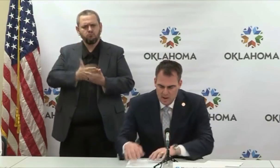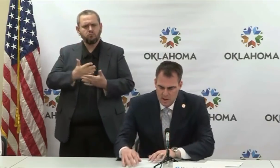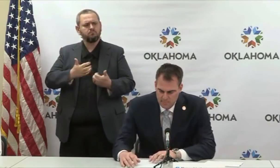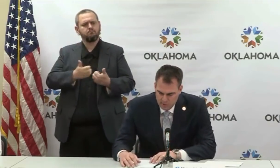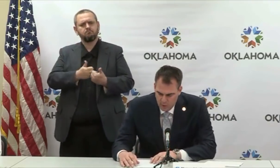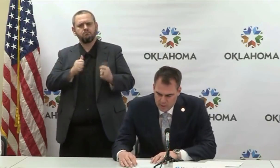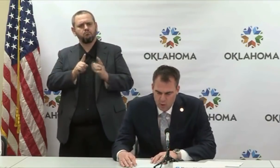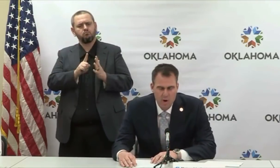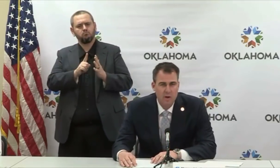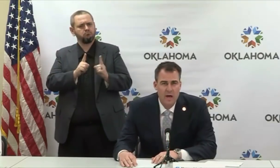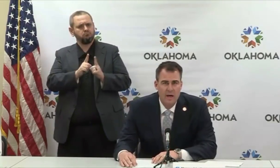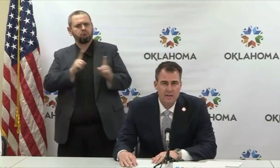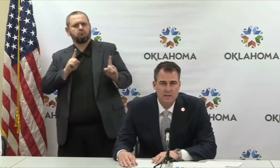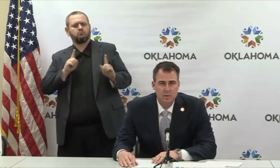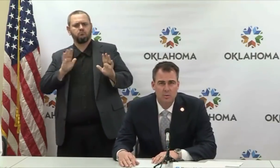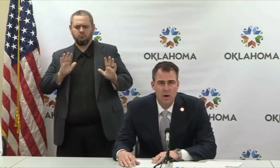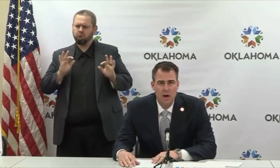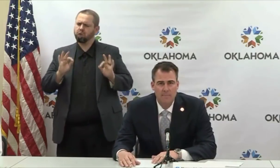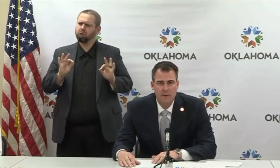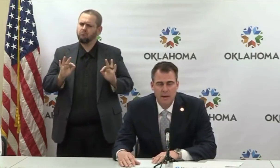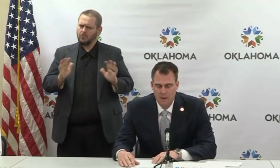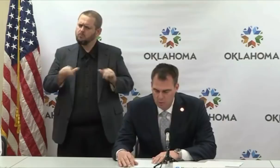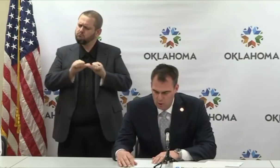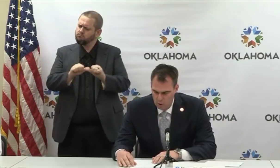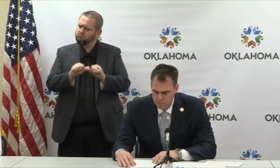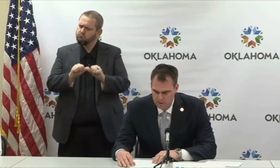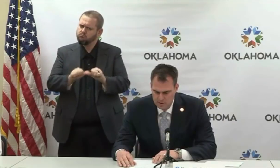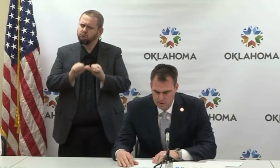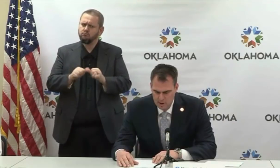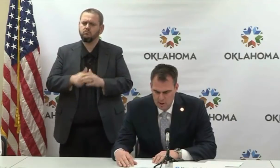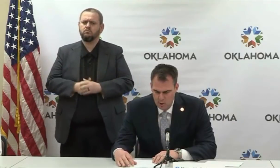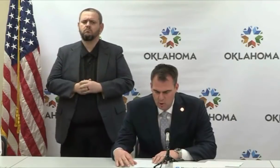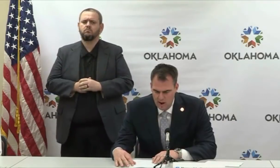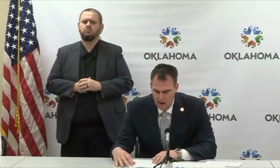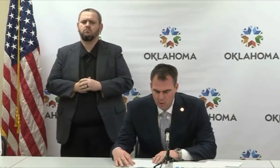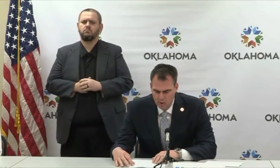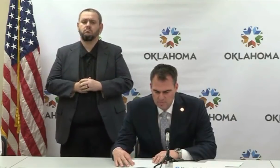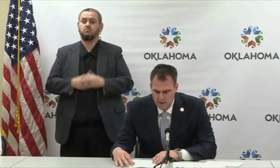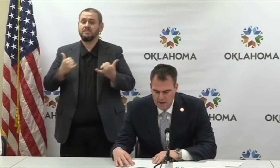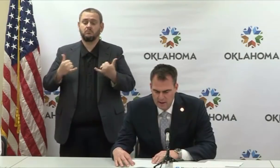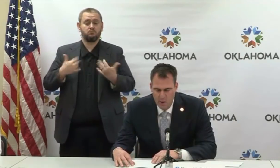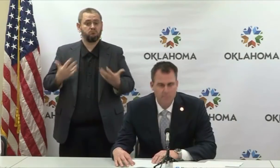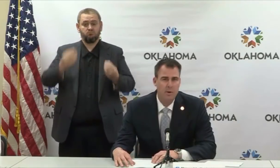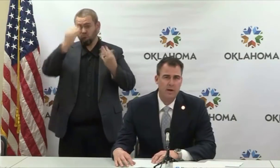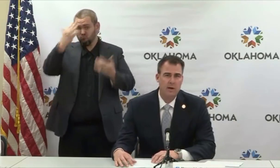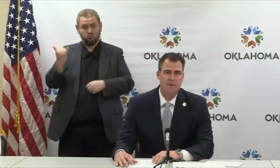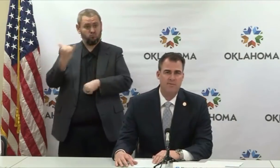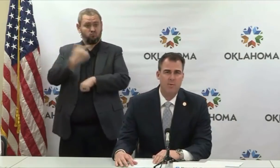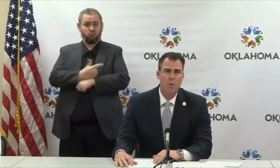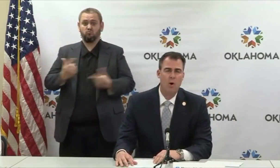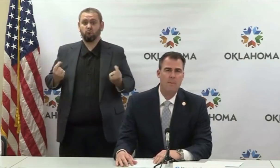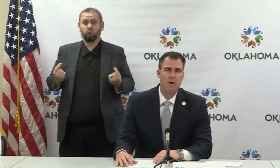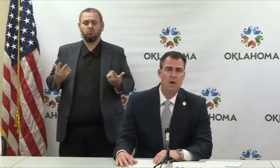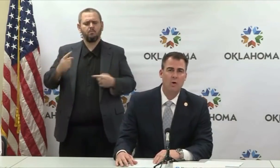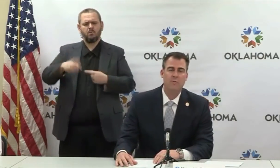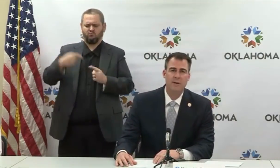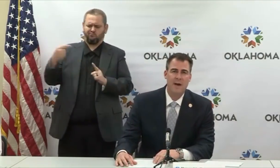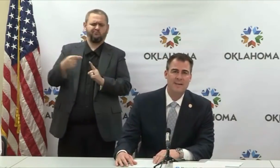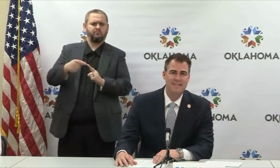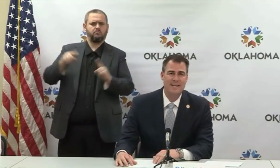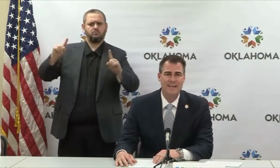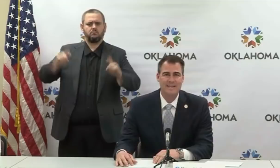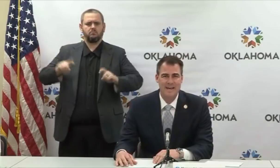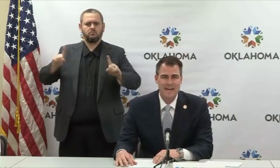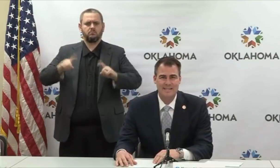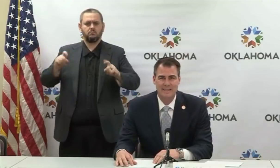but the reason we're here today is to update Oklahomans on how we're expanding our ability to perform COVID